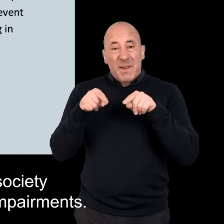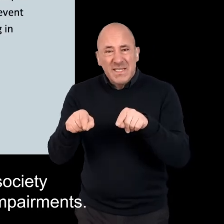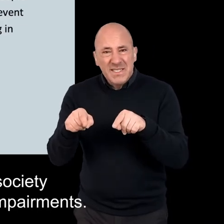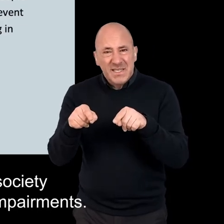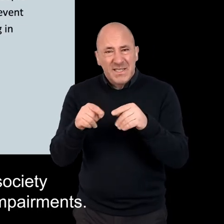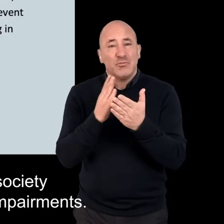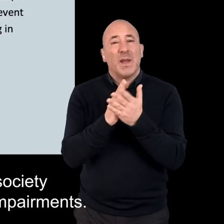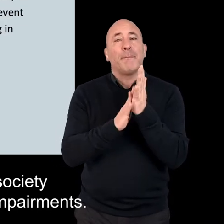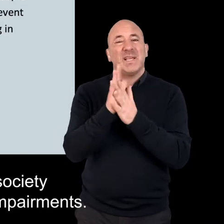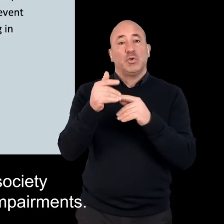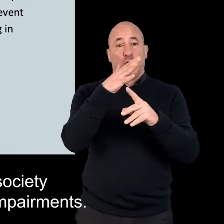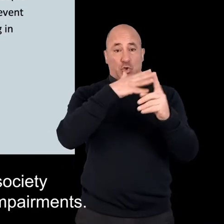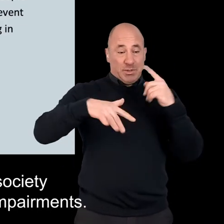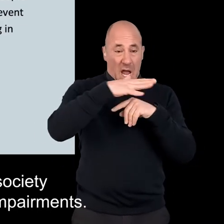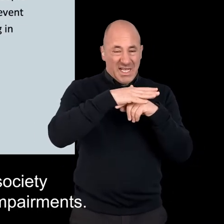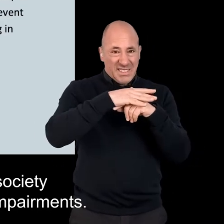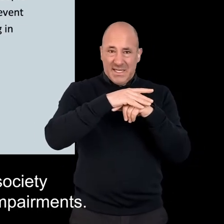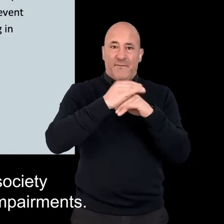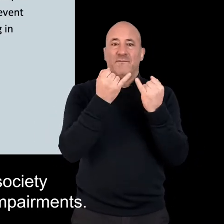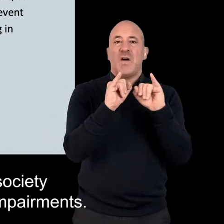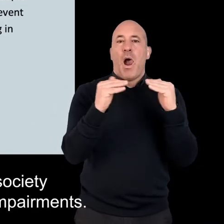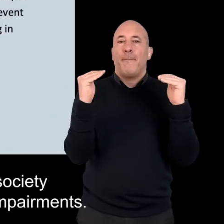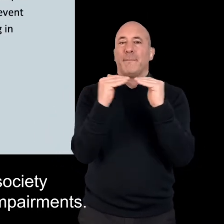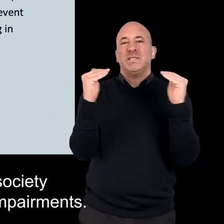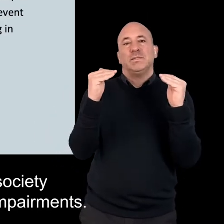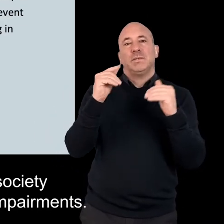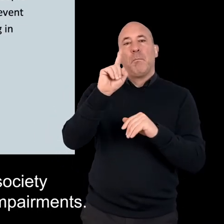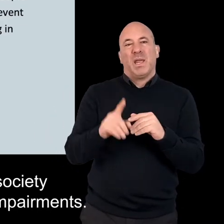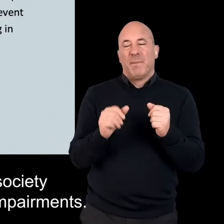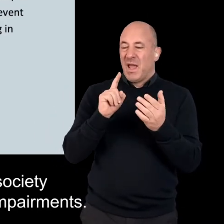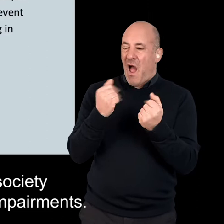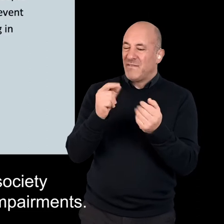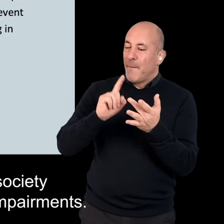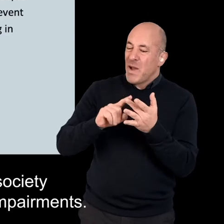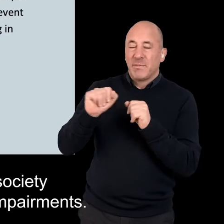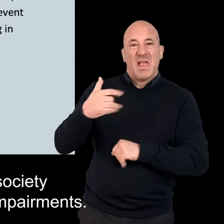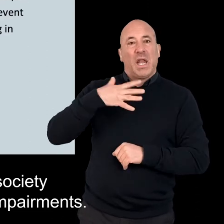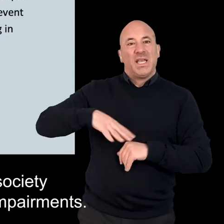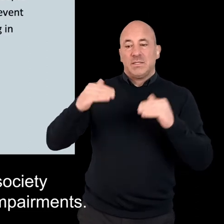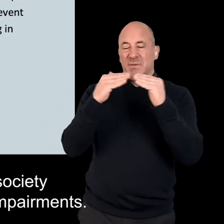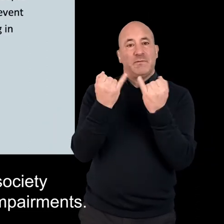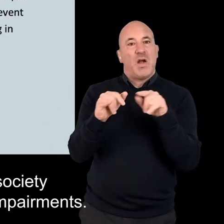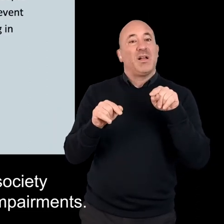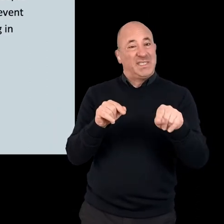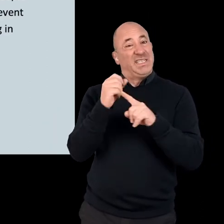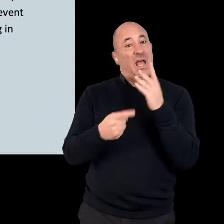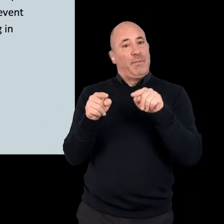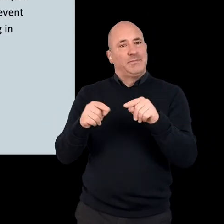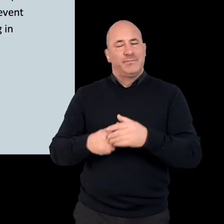Disability, however, is caused by society not meeting the needs of people with impairments.